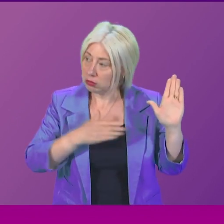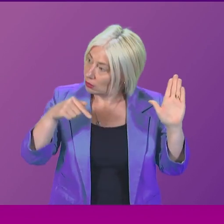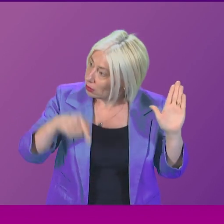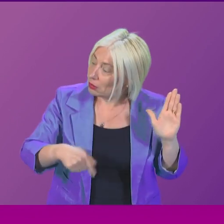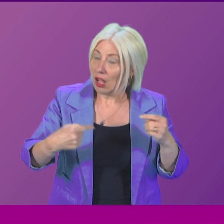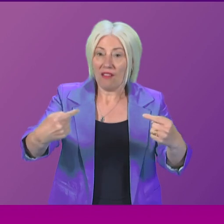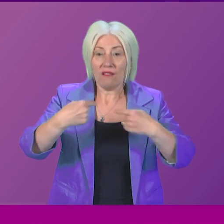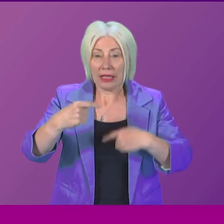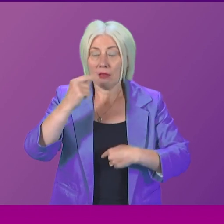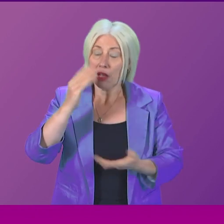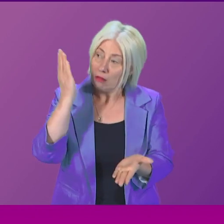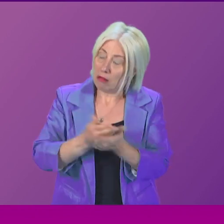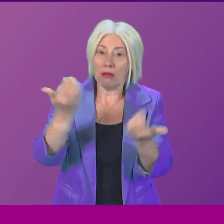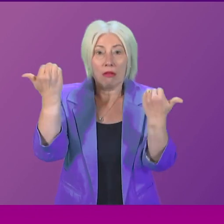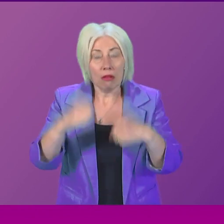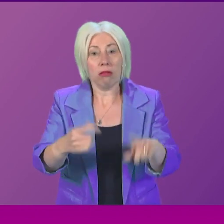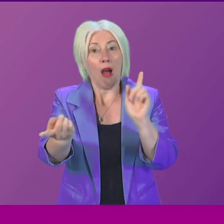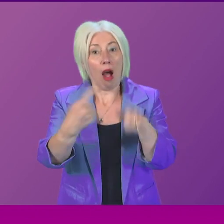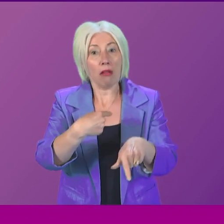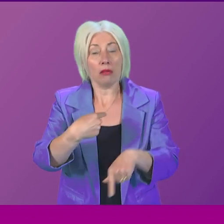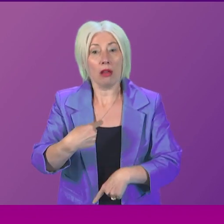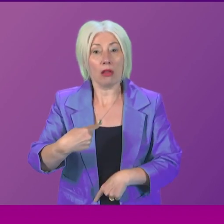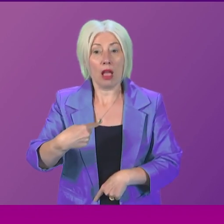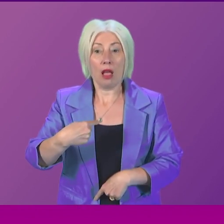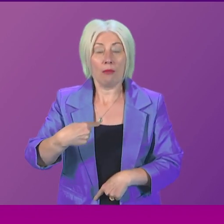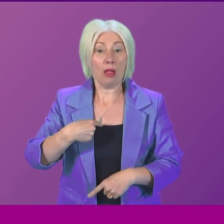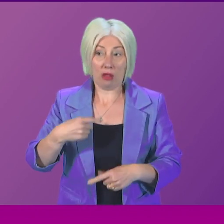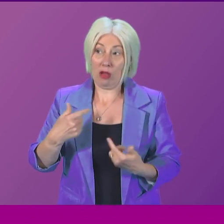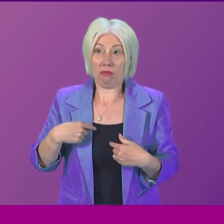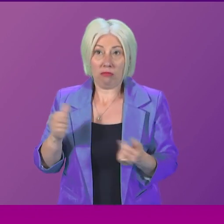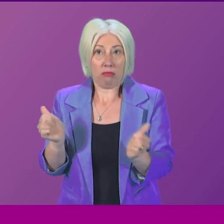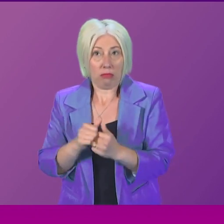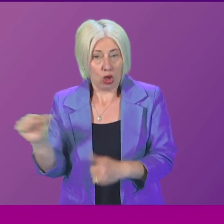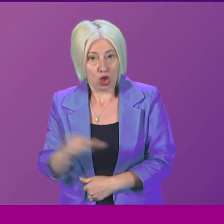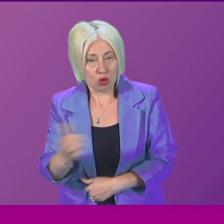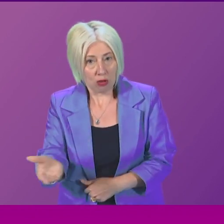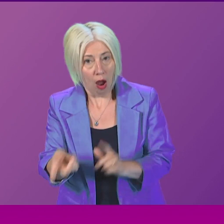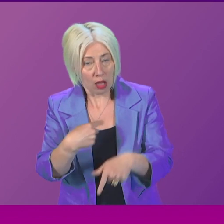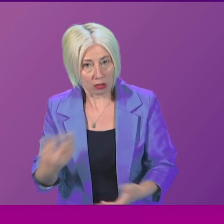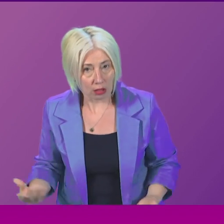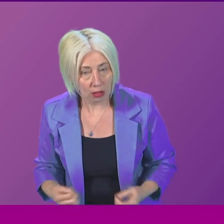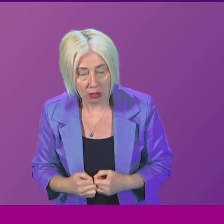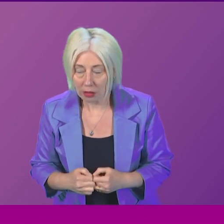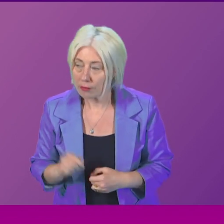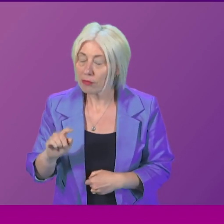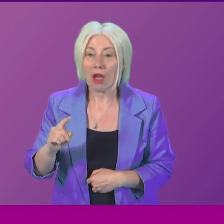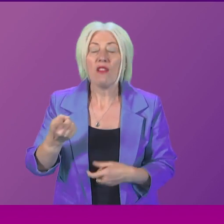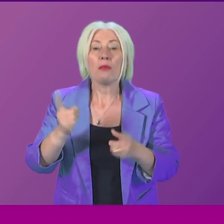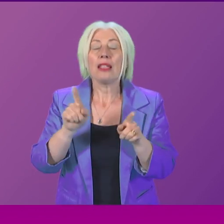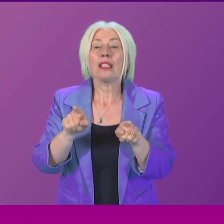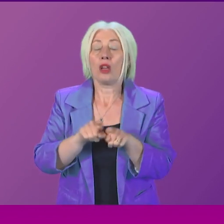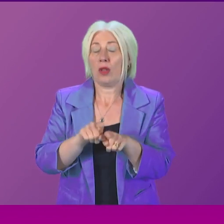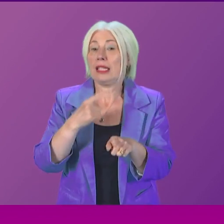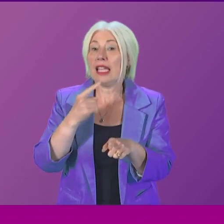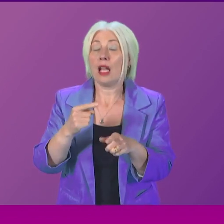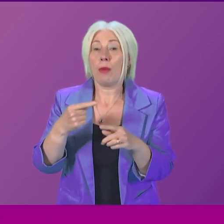finally get answers that I think the First Minister and I both agree they deserve. The First Minister also mentioned the cross-party support that